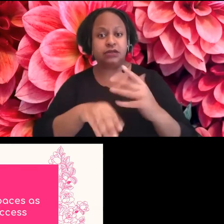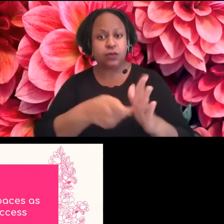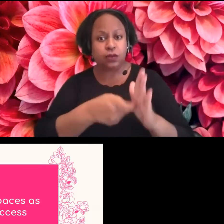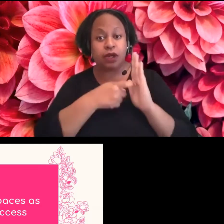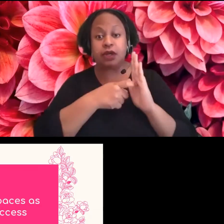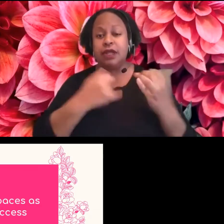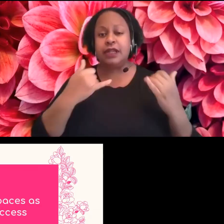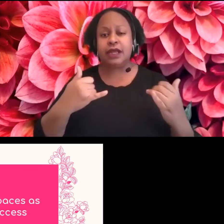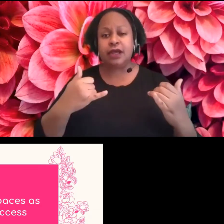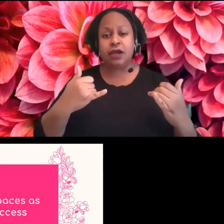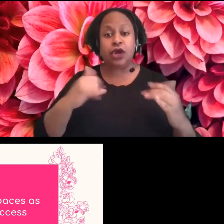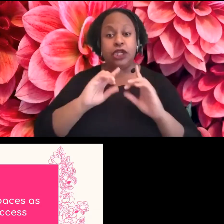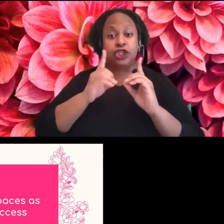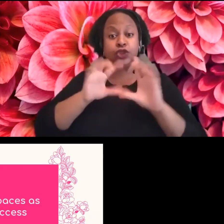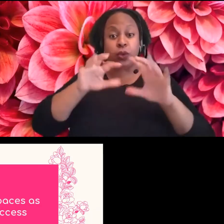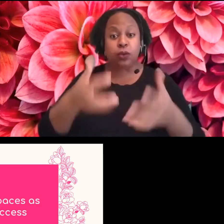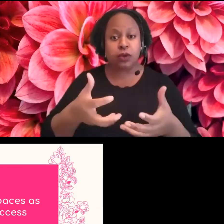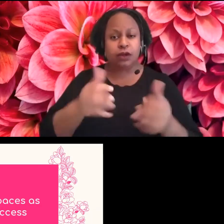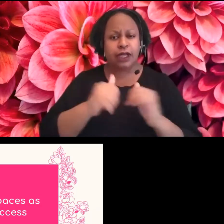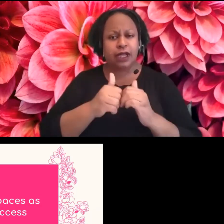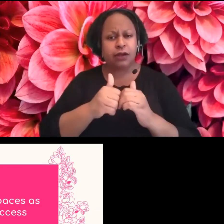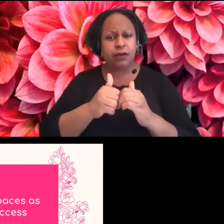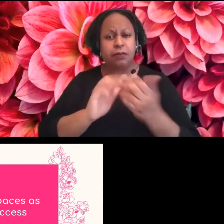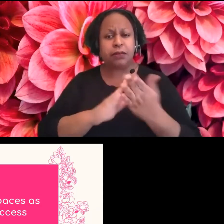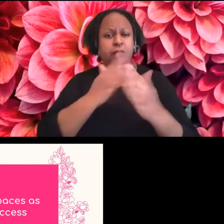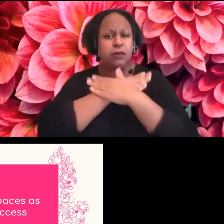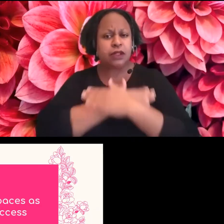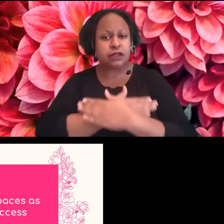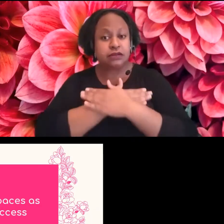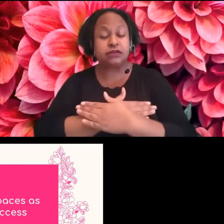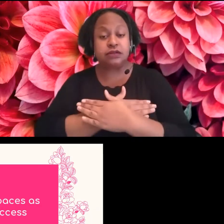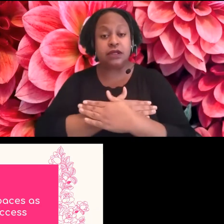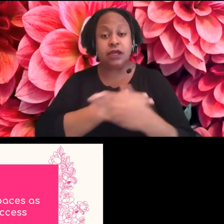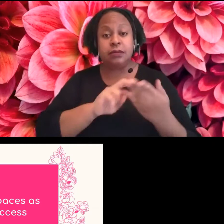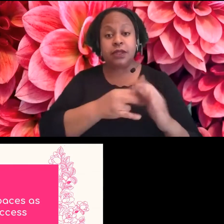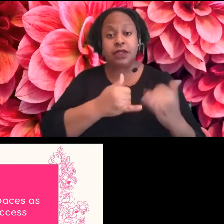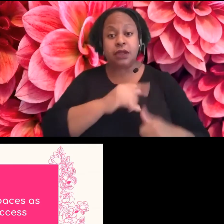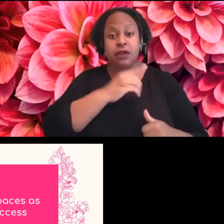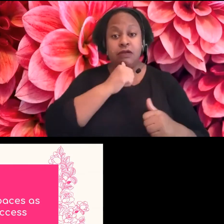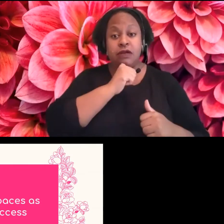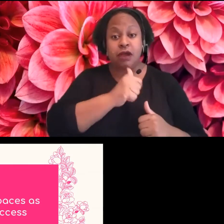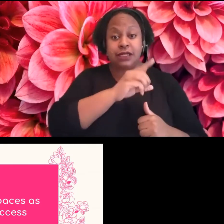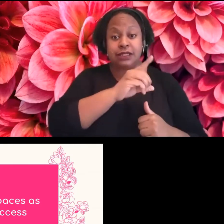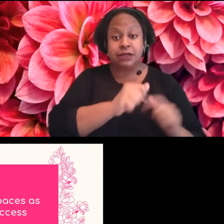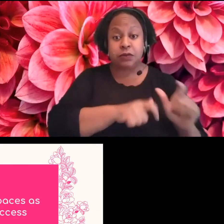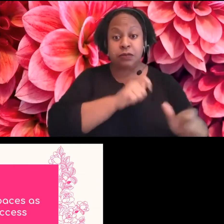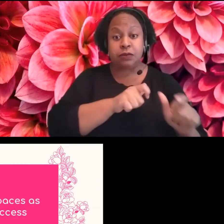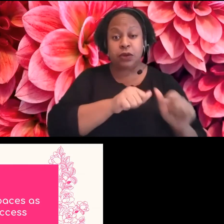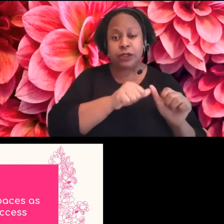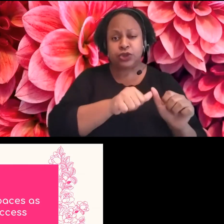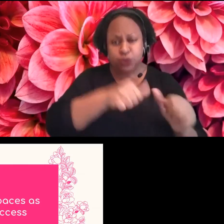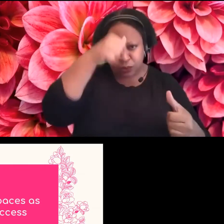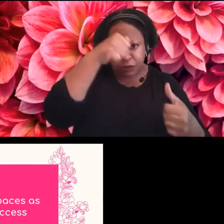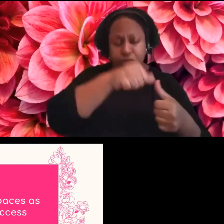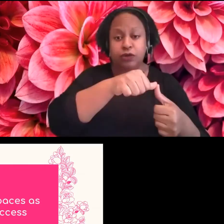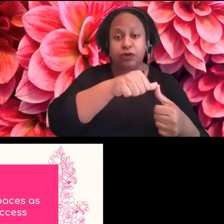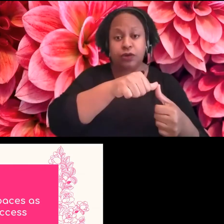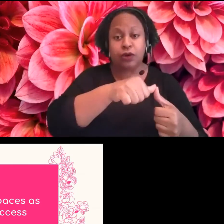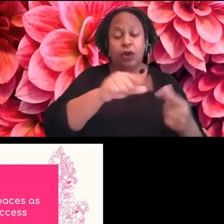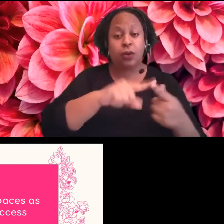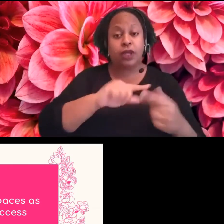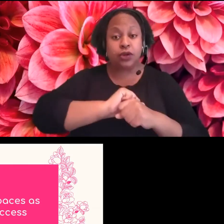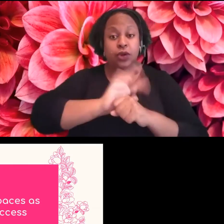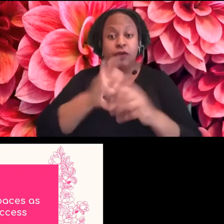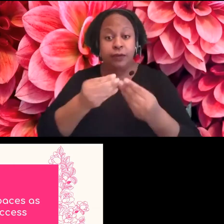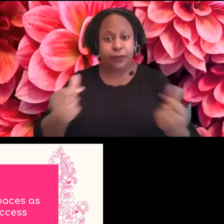digital world? And also how can we do it in a way where non-disabled people won't just forget about it once we're allowed to congregate